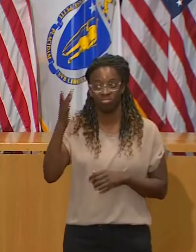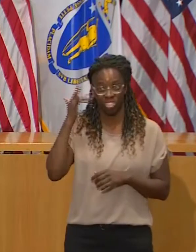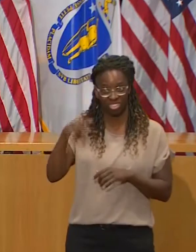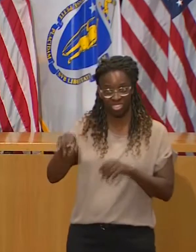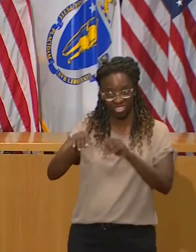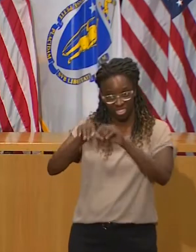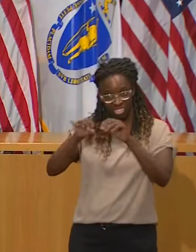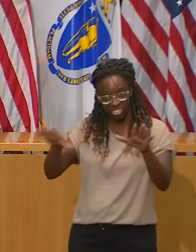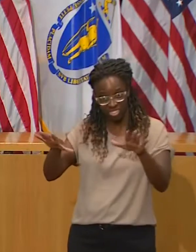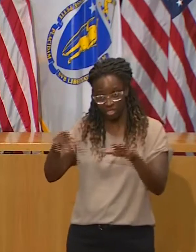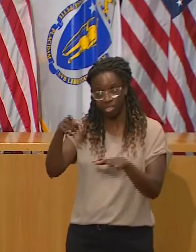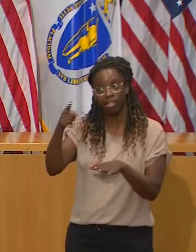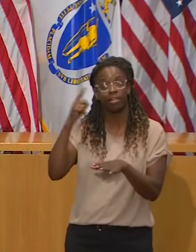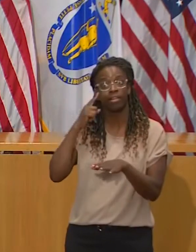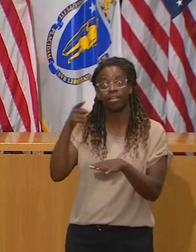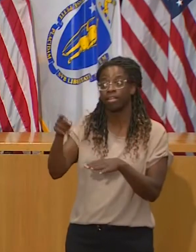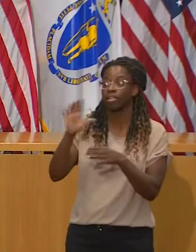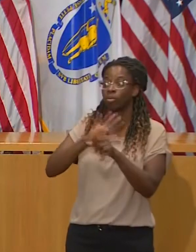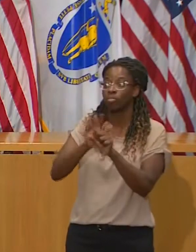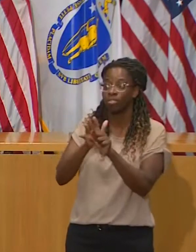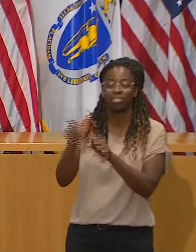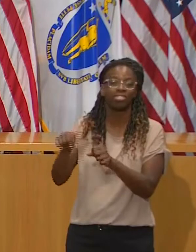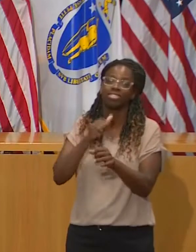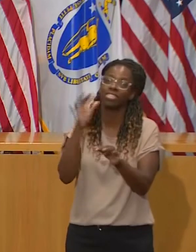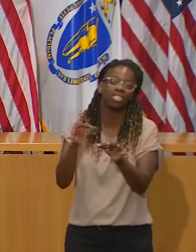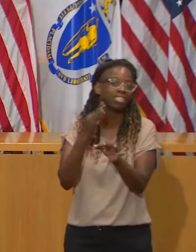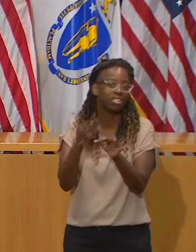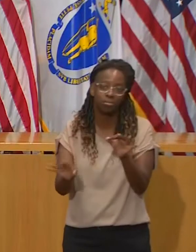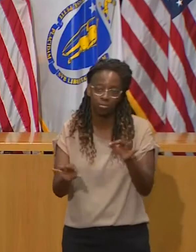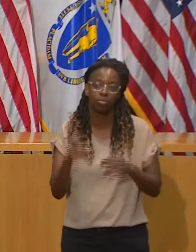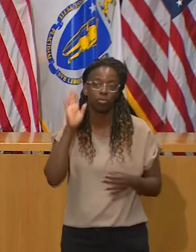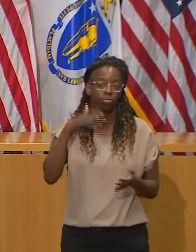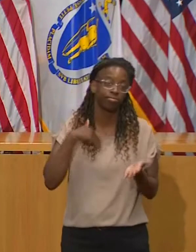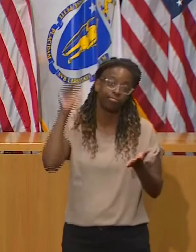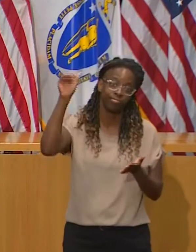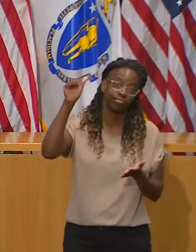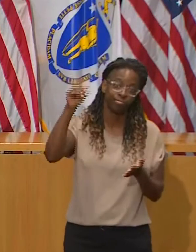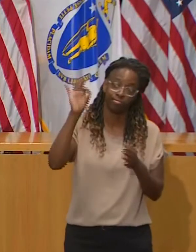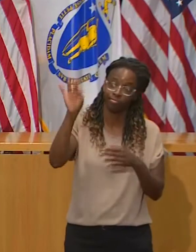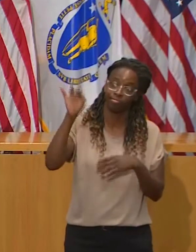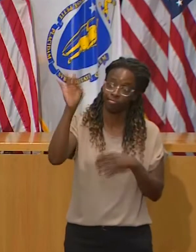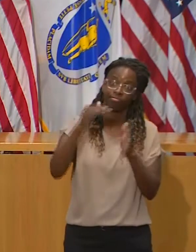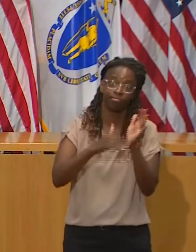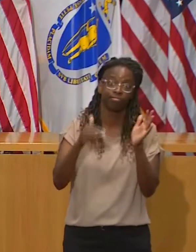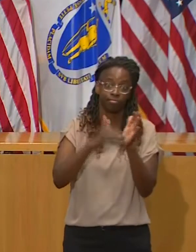over that are the best weapon we have to slow the spread of COVID.